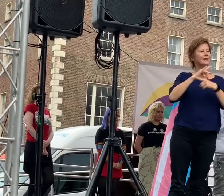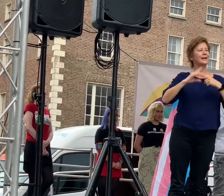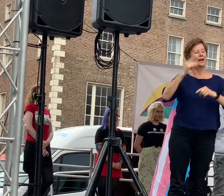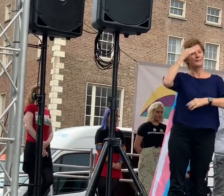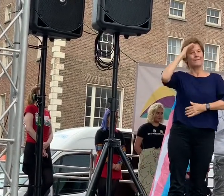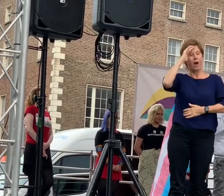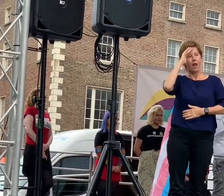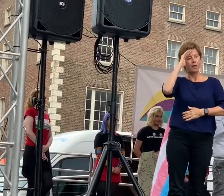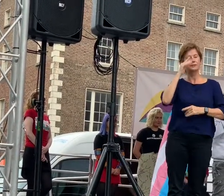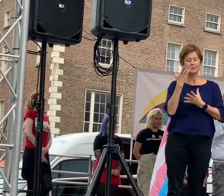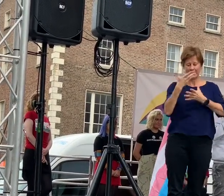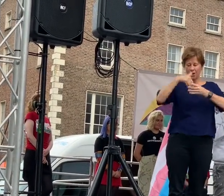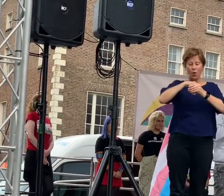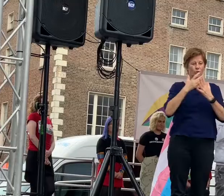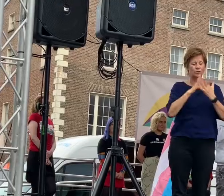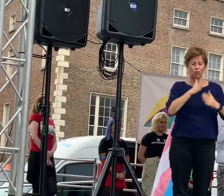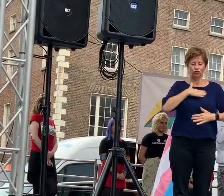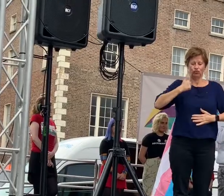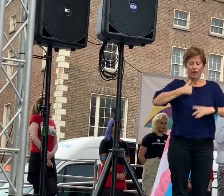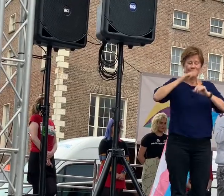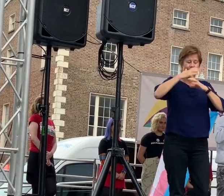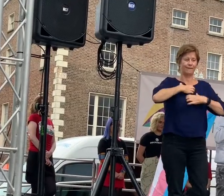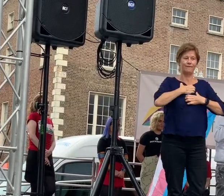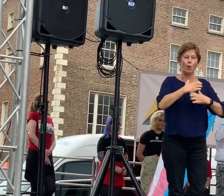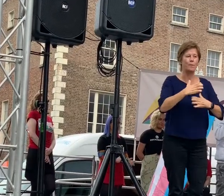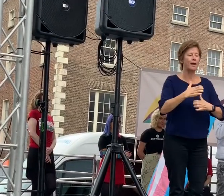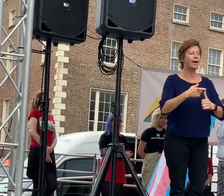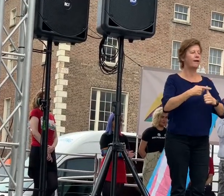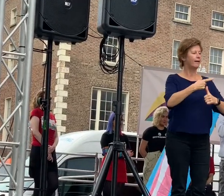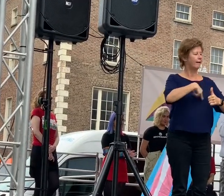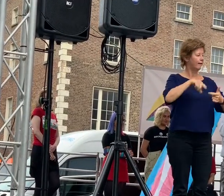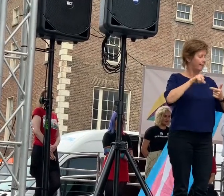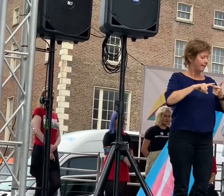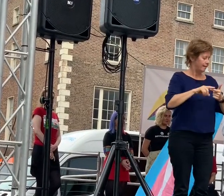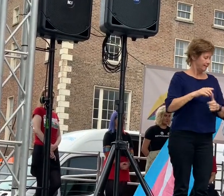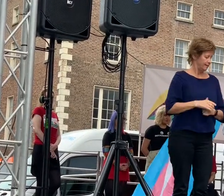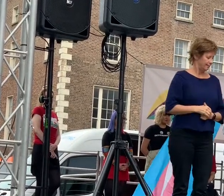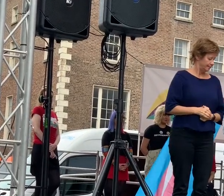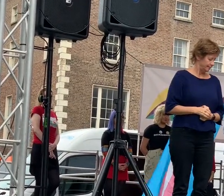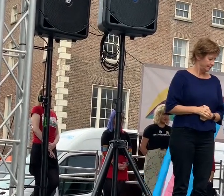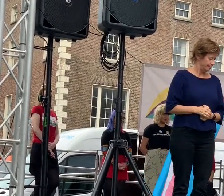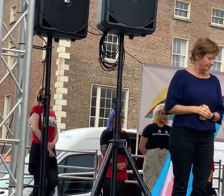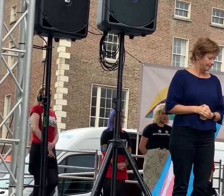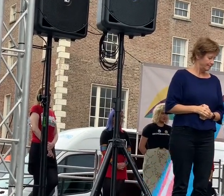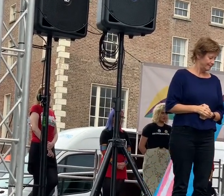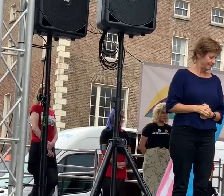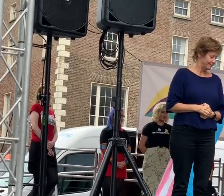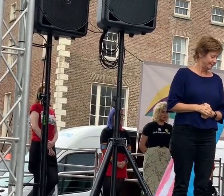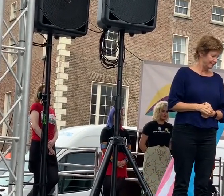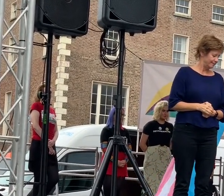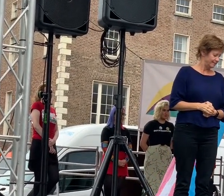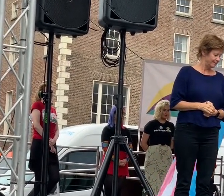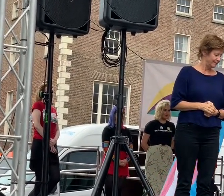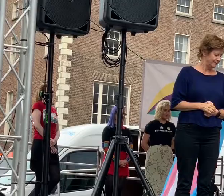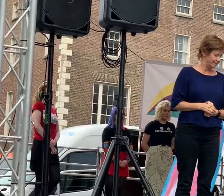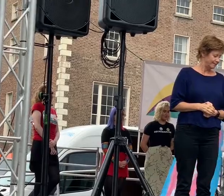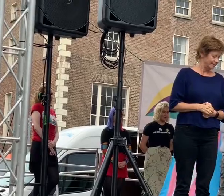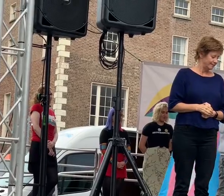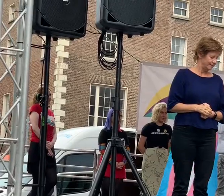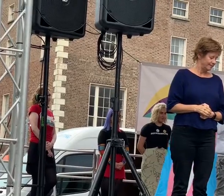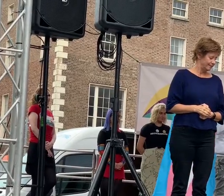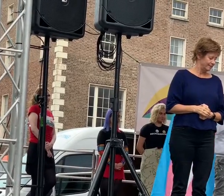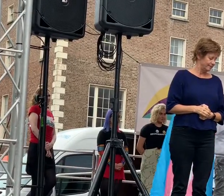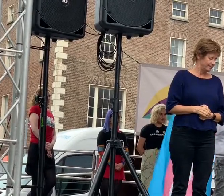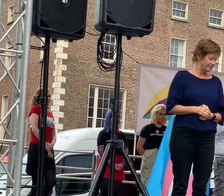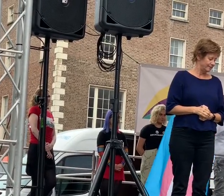so much. So in the words from one of your own articles, bad faith is corrosive to bad movements aka